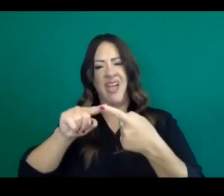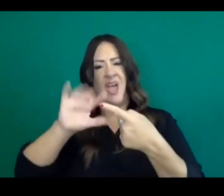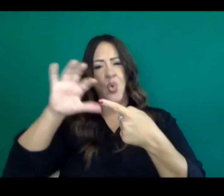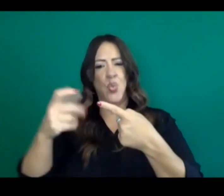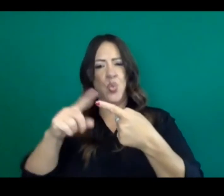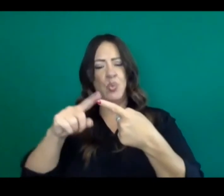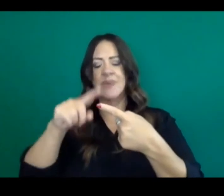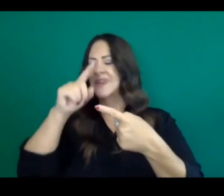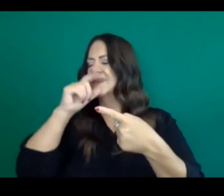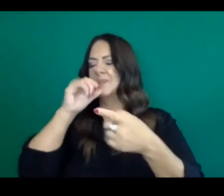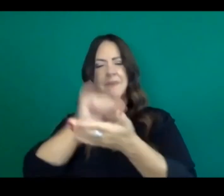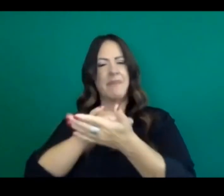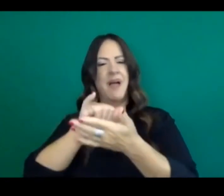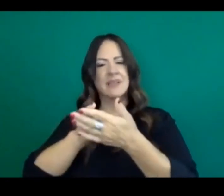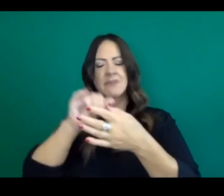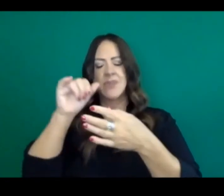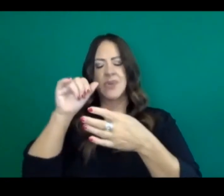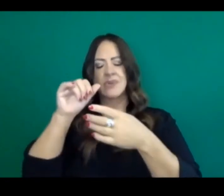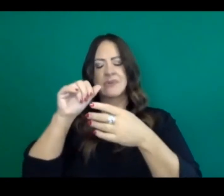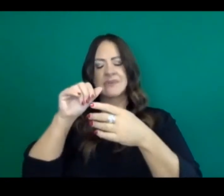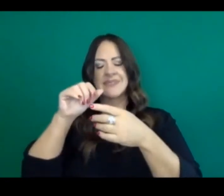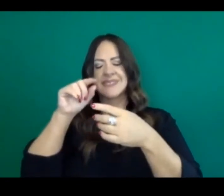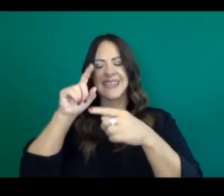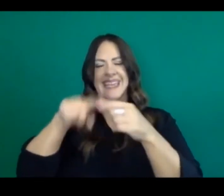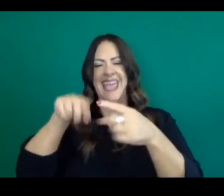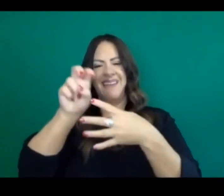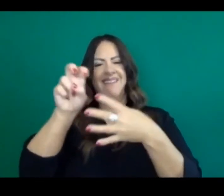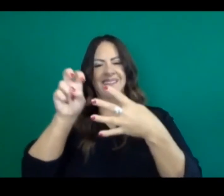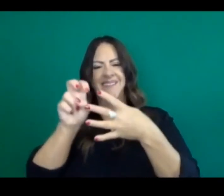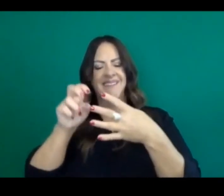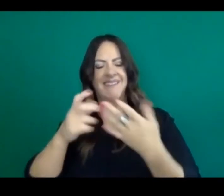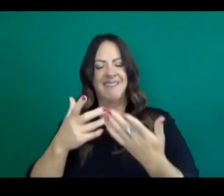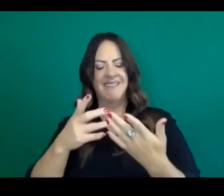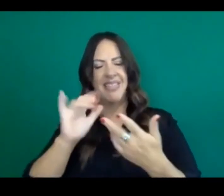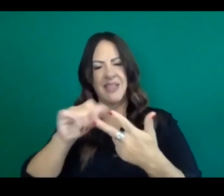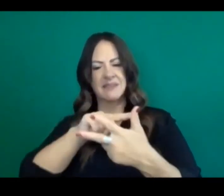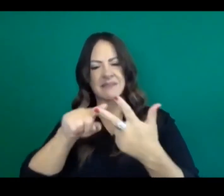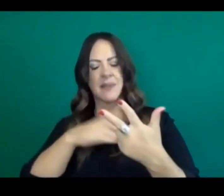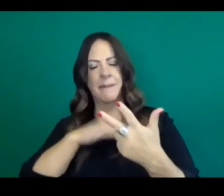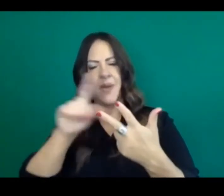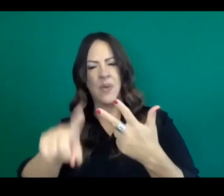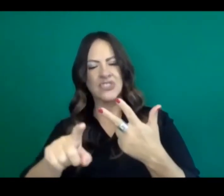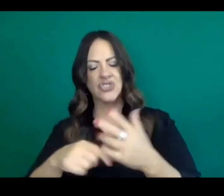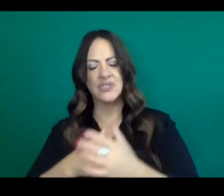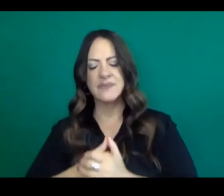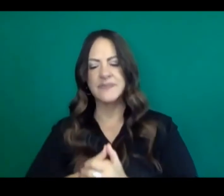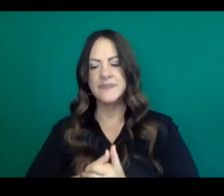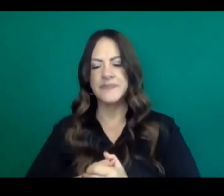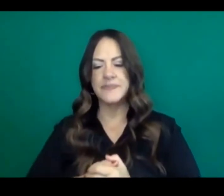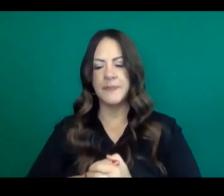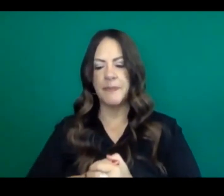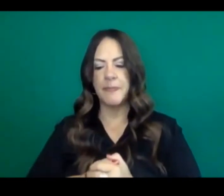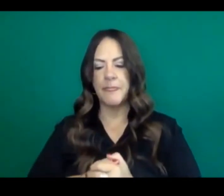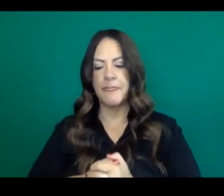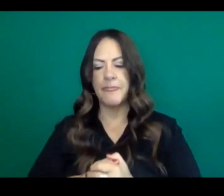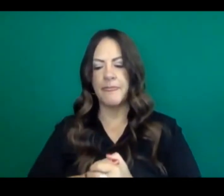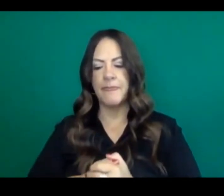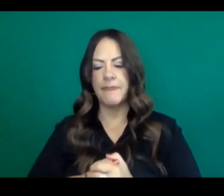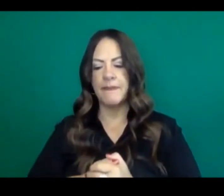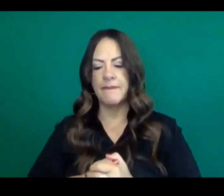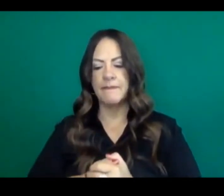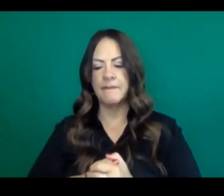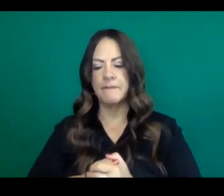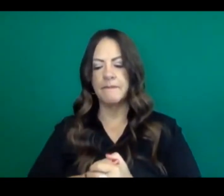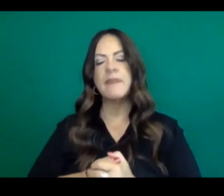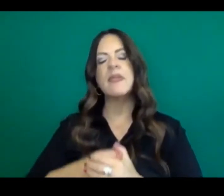tier. So those are my questions. Yeah, sure. So first, in the governor's